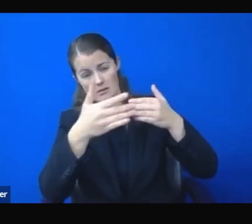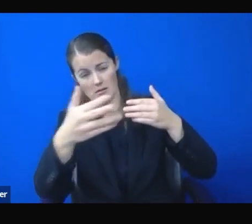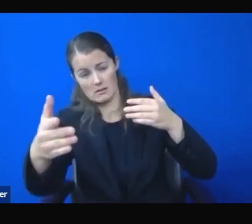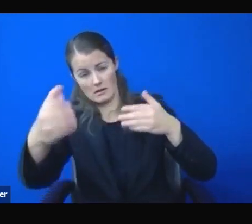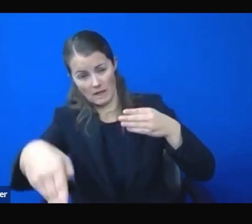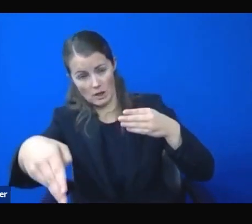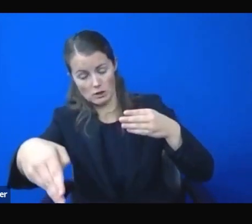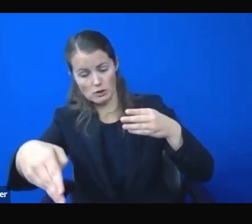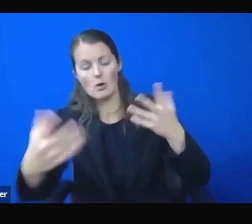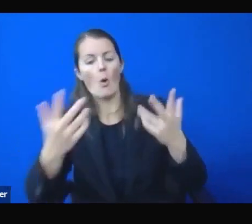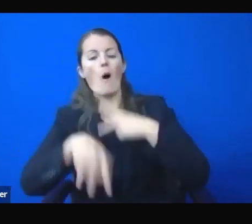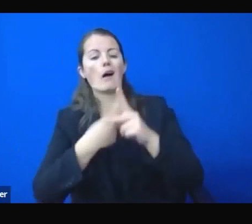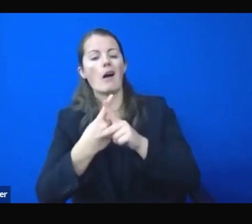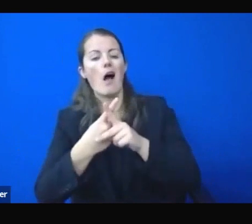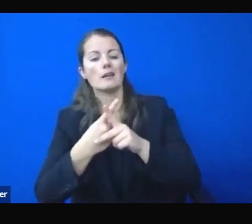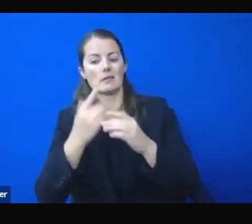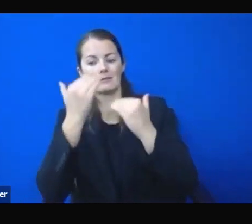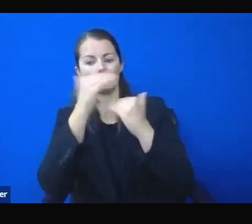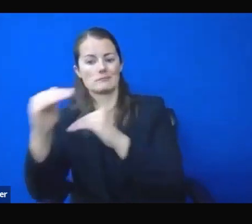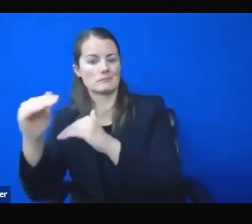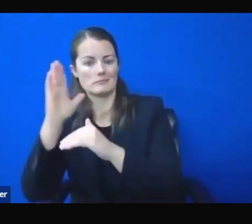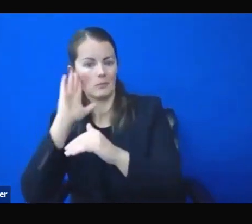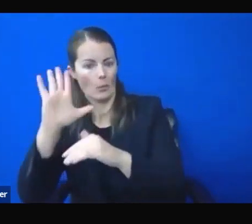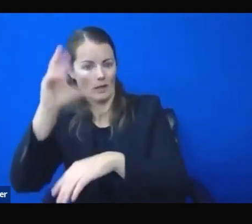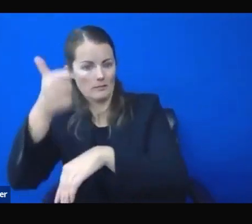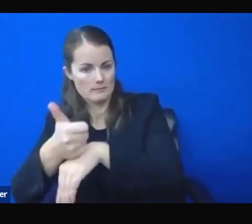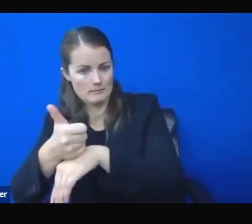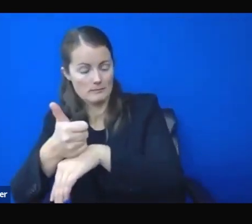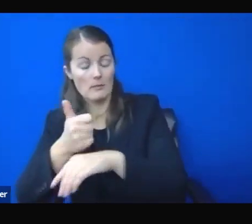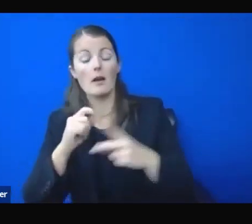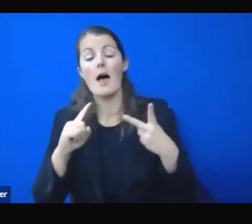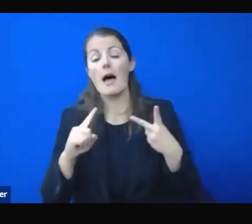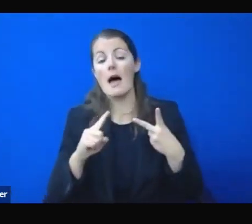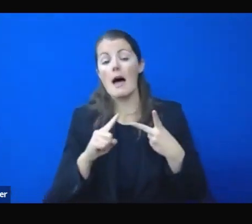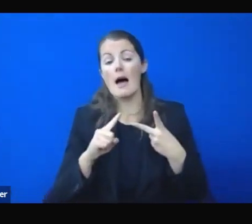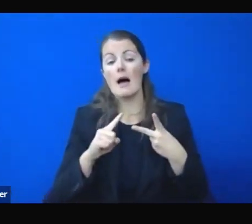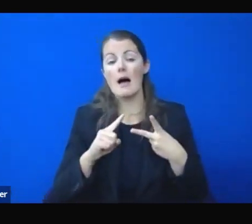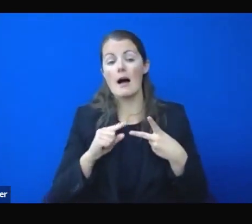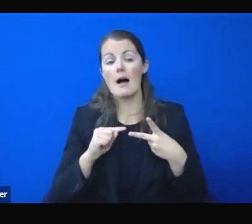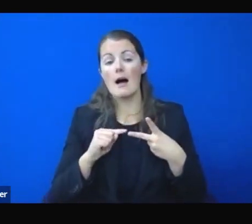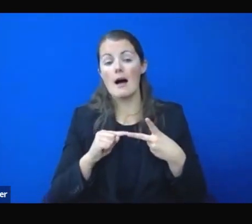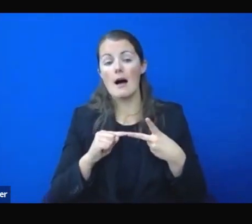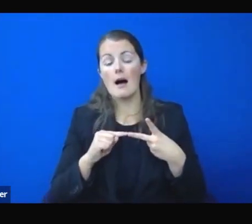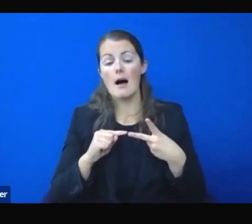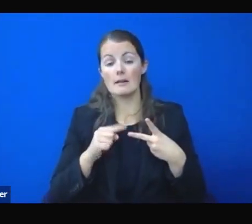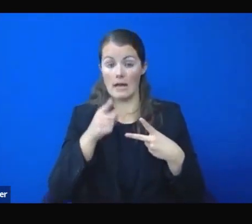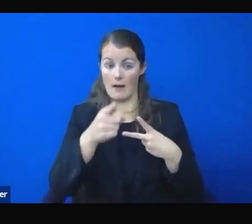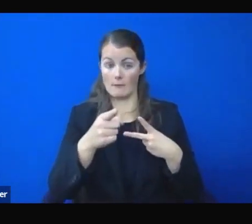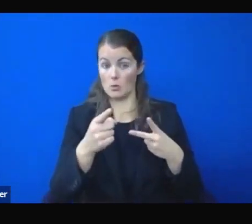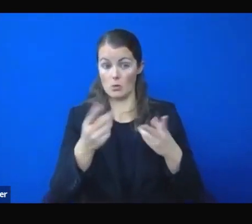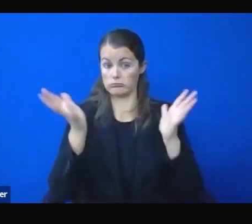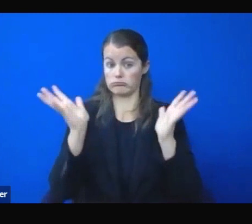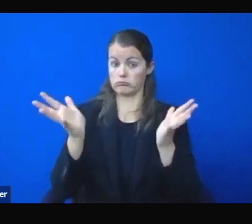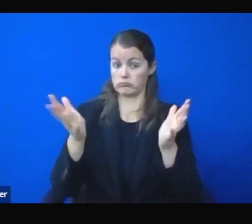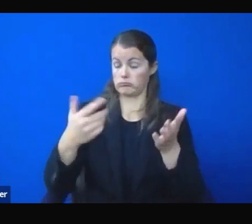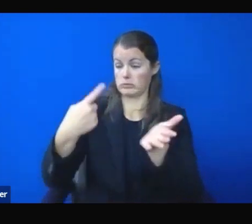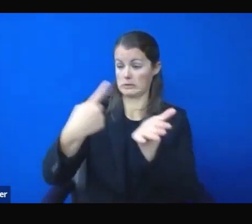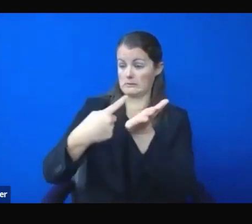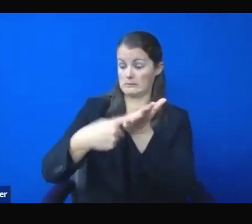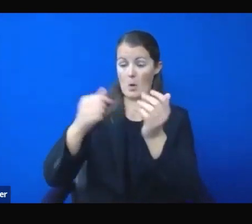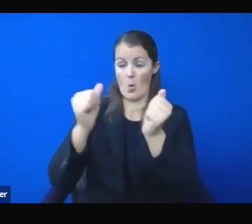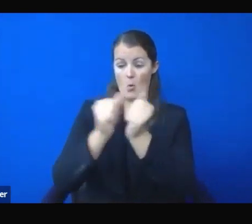And have you reached out or spoken with the incoming president, Joe Biden, about receiving